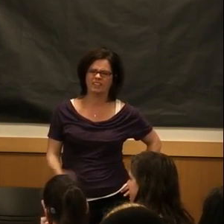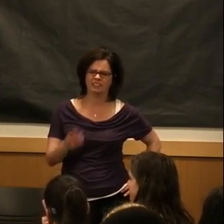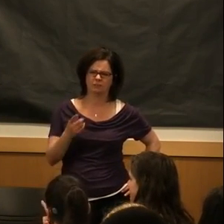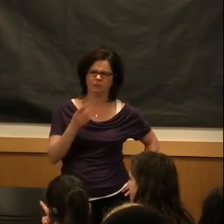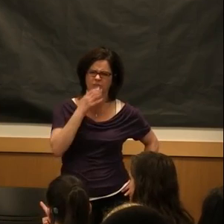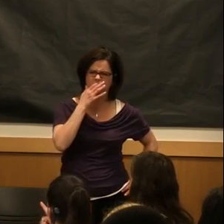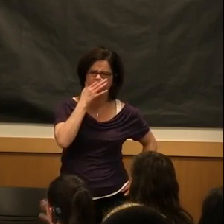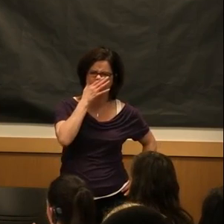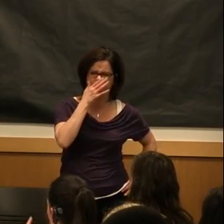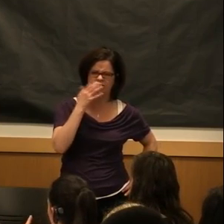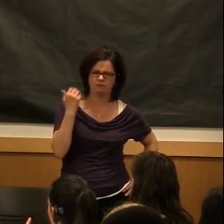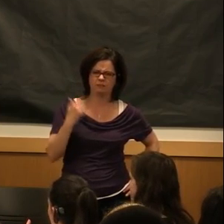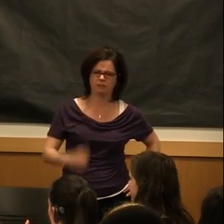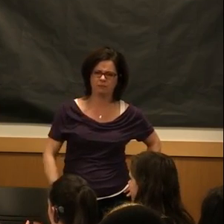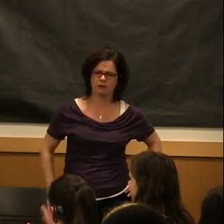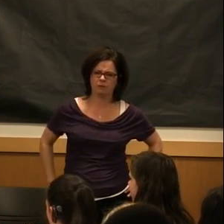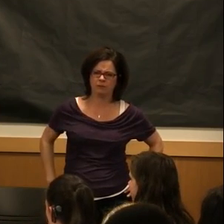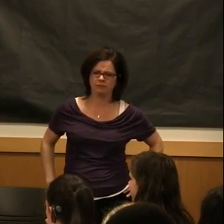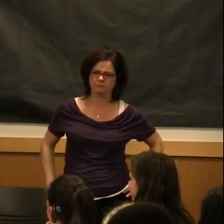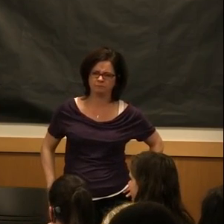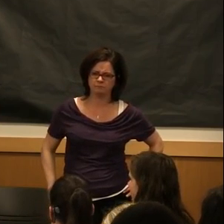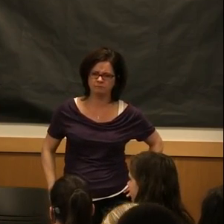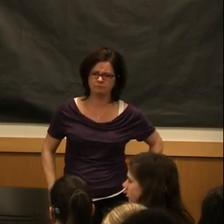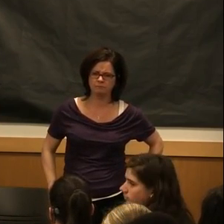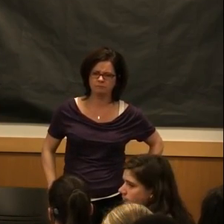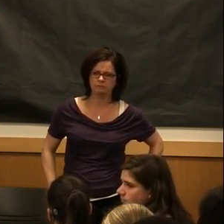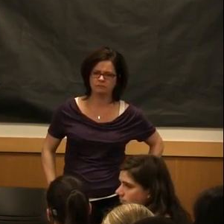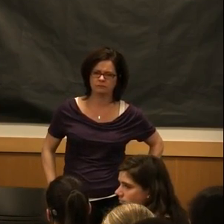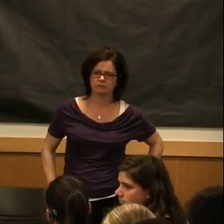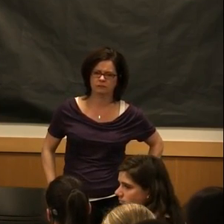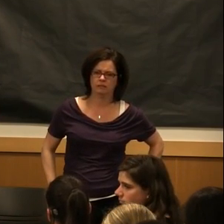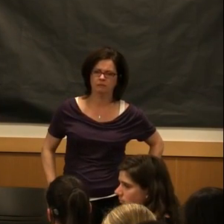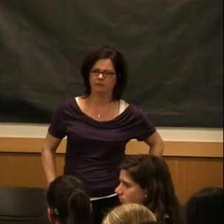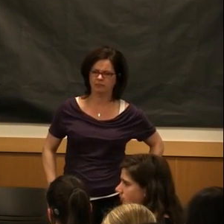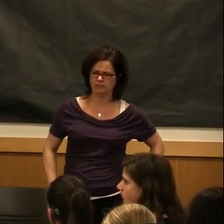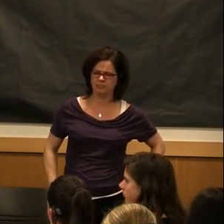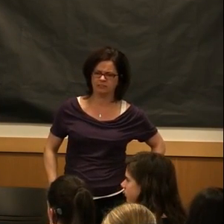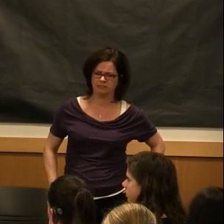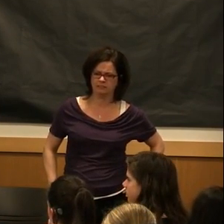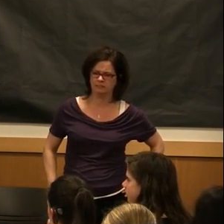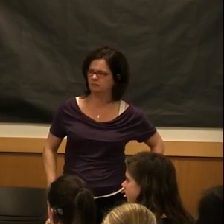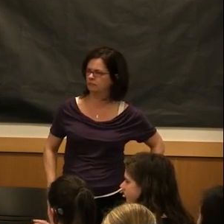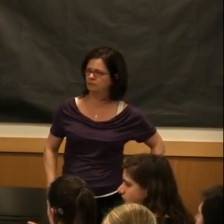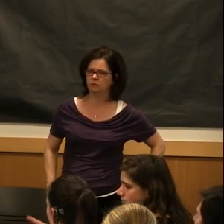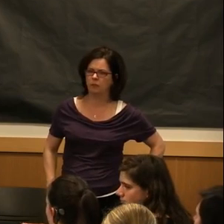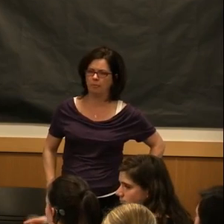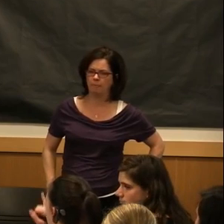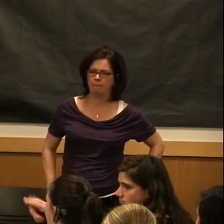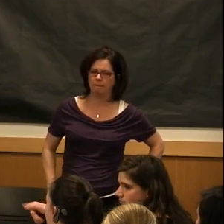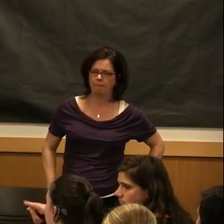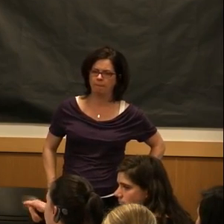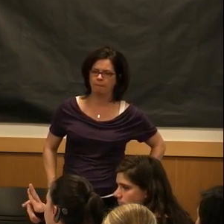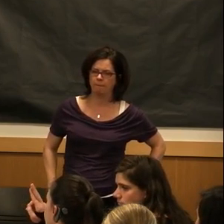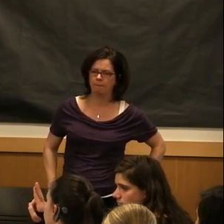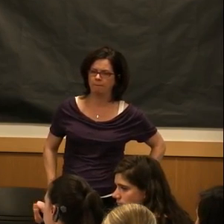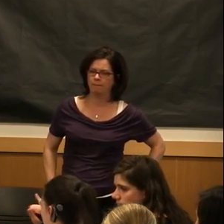What is that intramurals I see up there on the PowerPoint? And billiards? Okay.